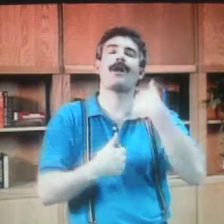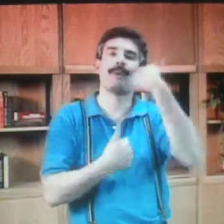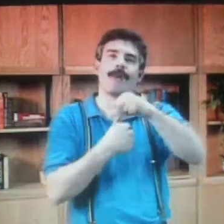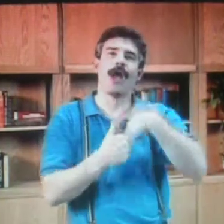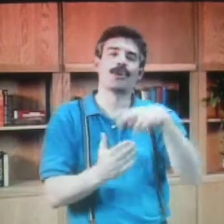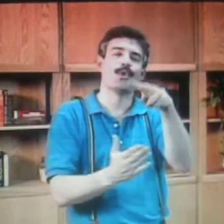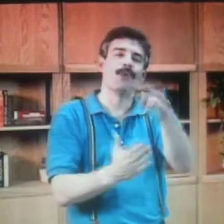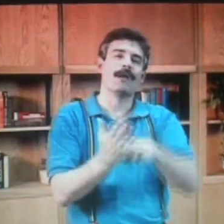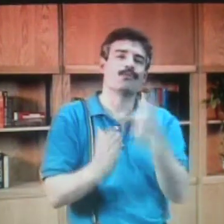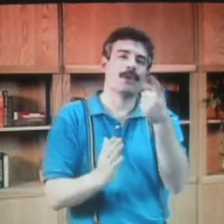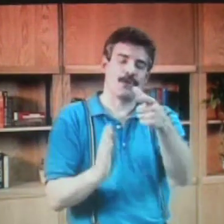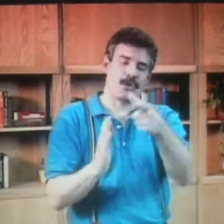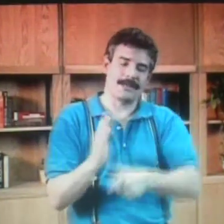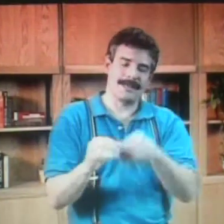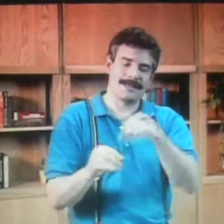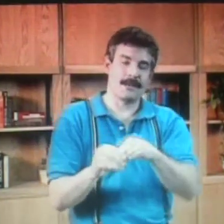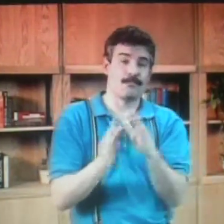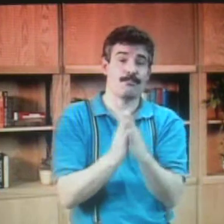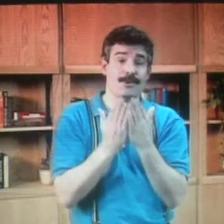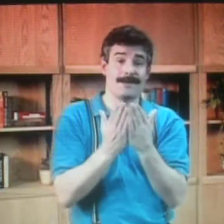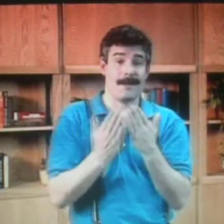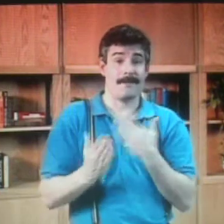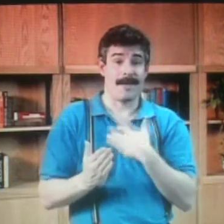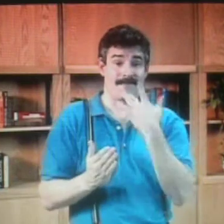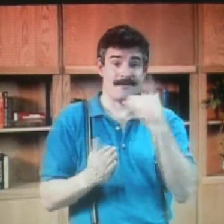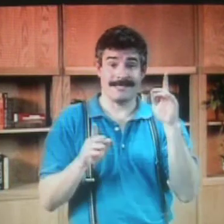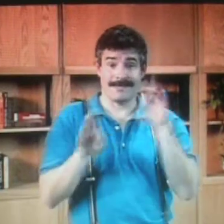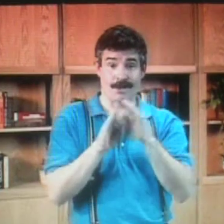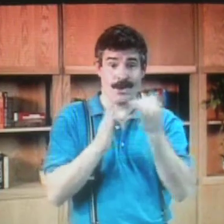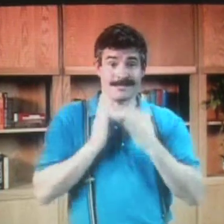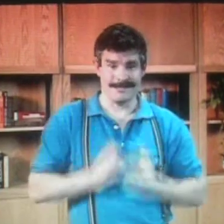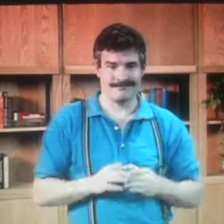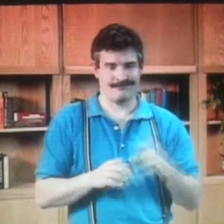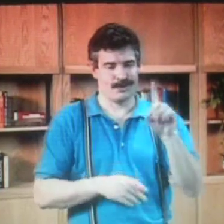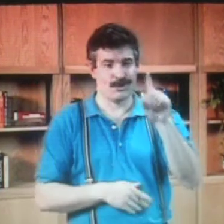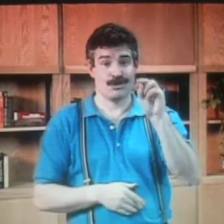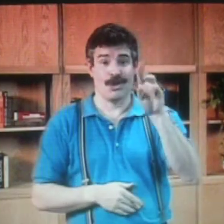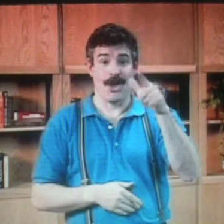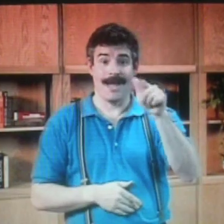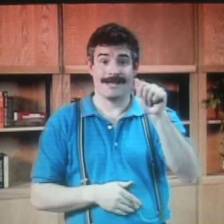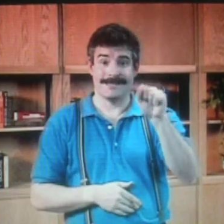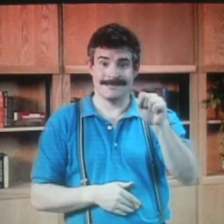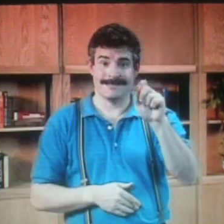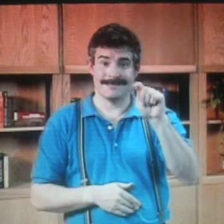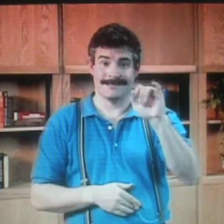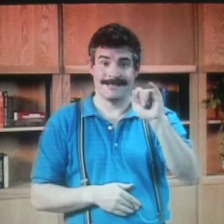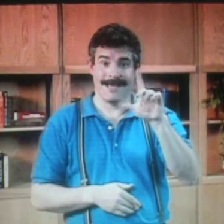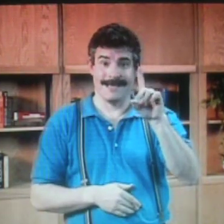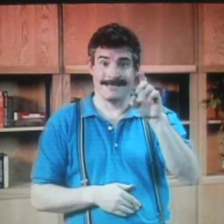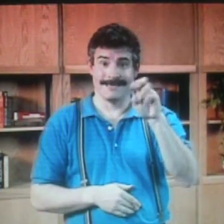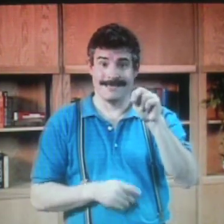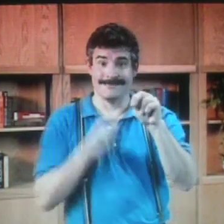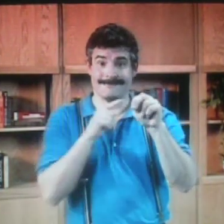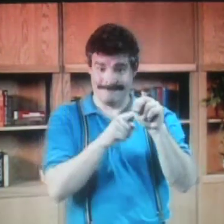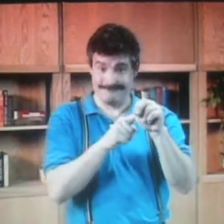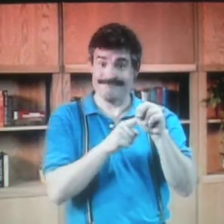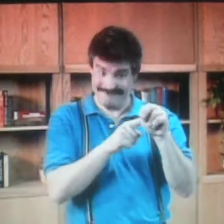I remember reading an article in a book about this deaf artist by the name of Douglas